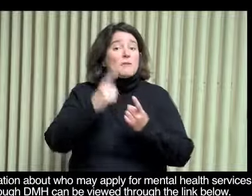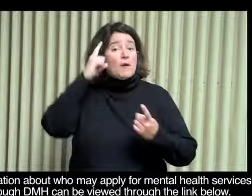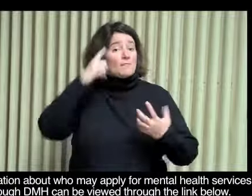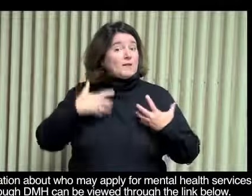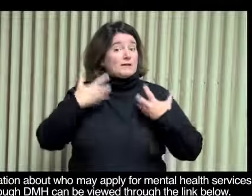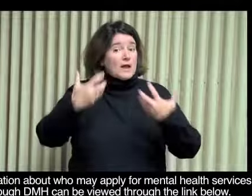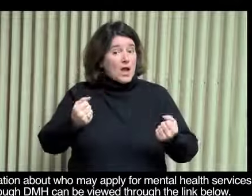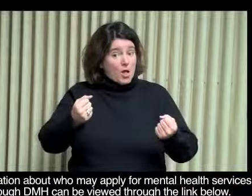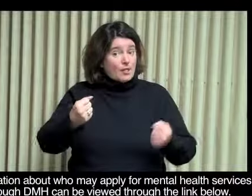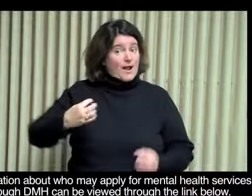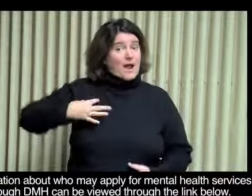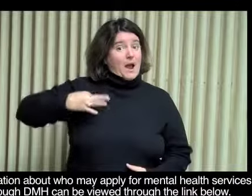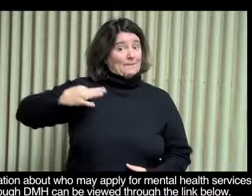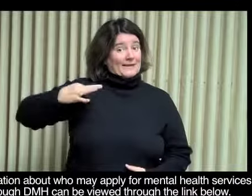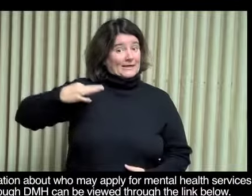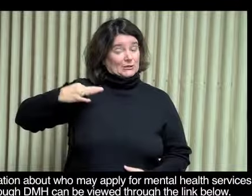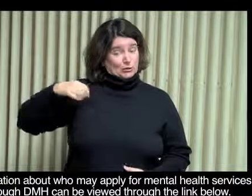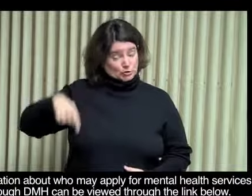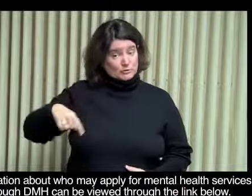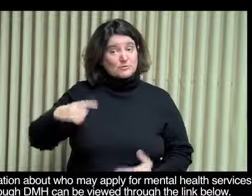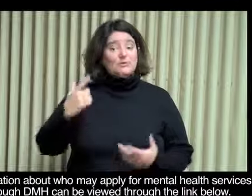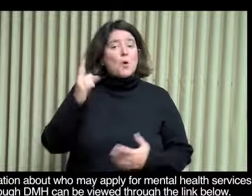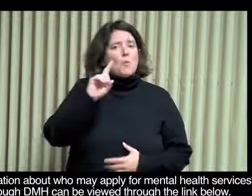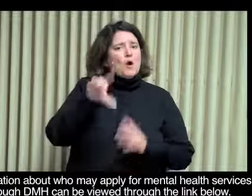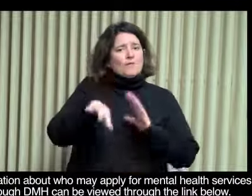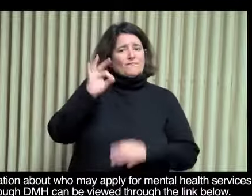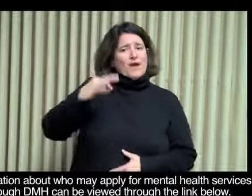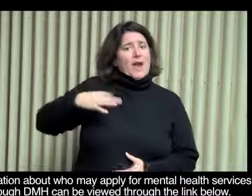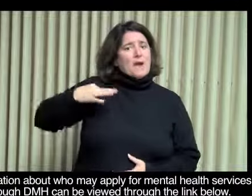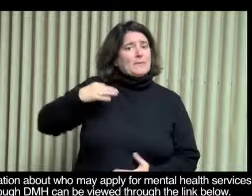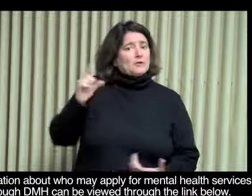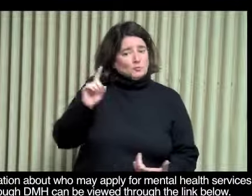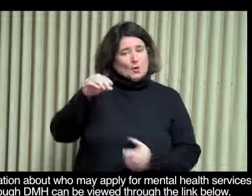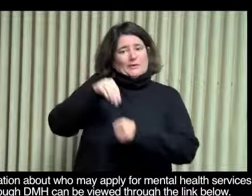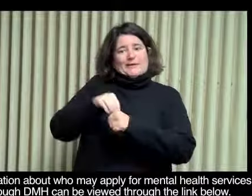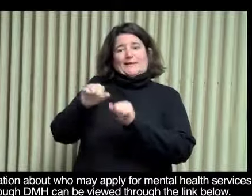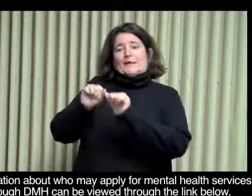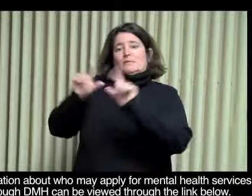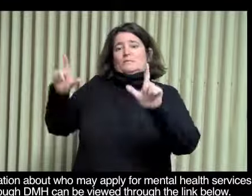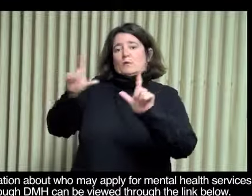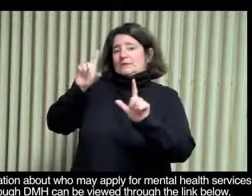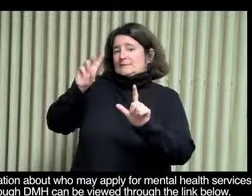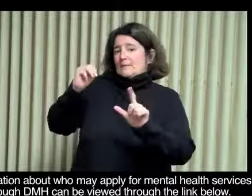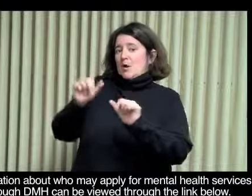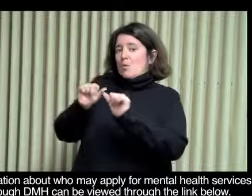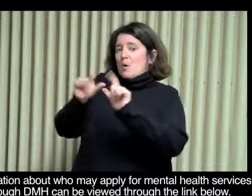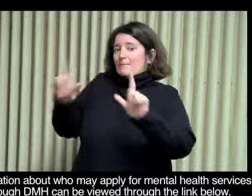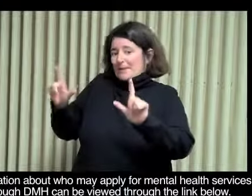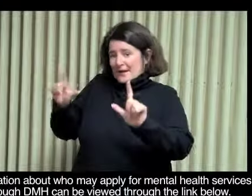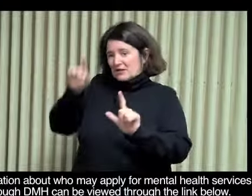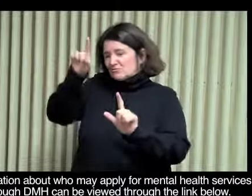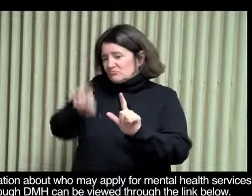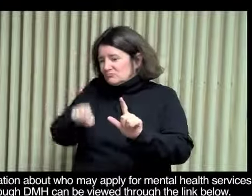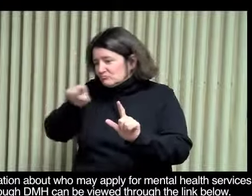Information about who may apply for mental health services through DMH can be viewed through the link below.